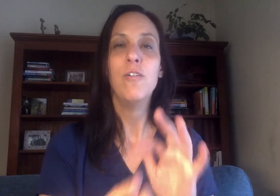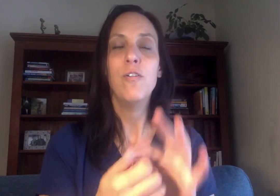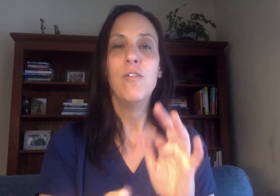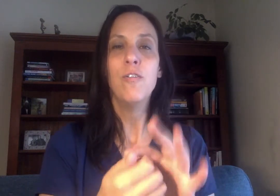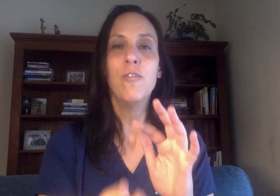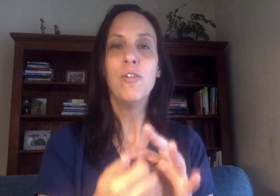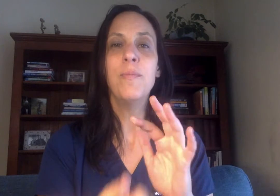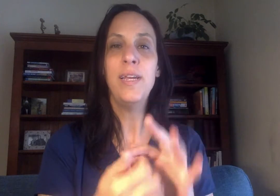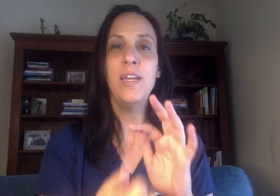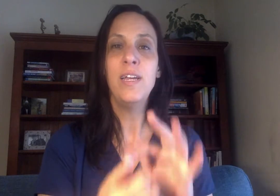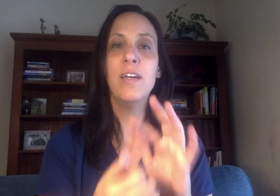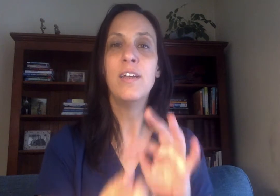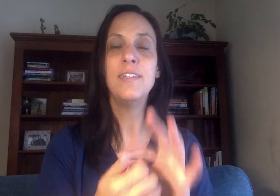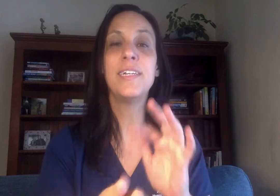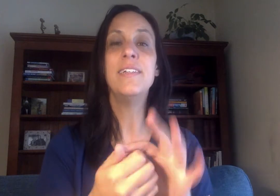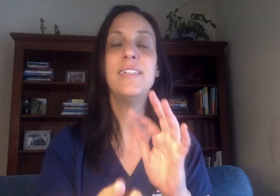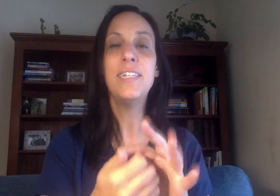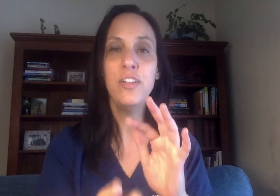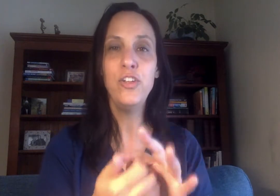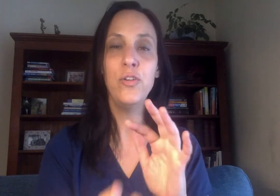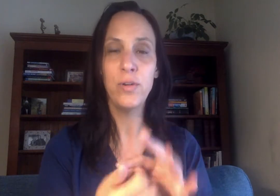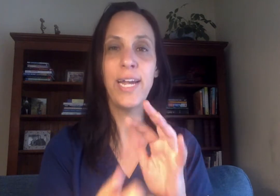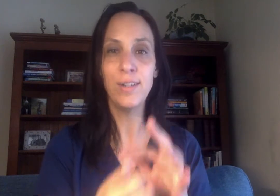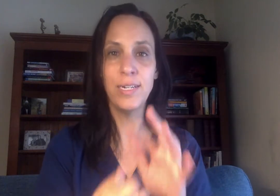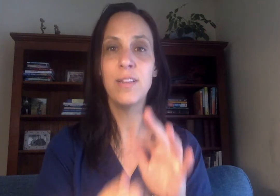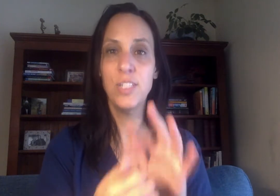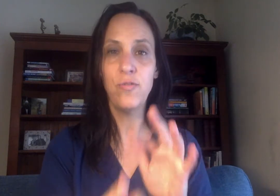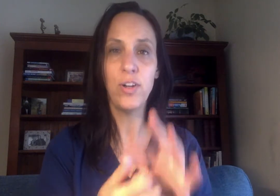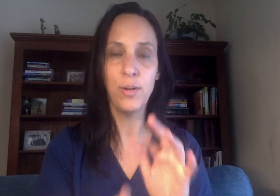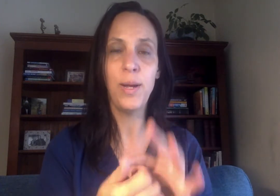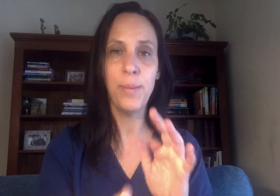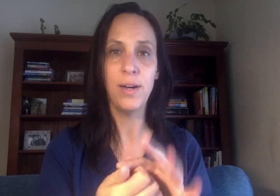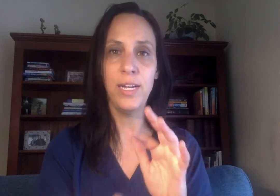for me to continue carrying this fear in my body,